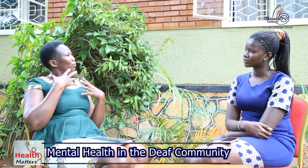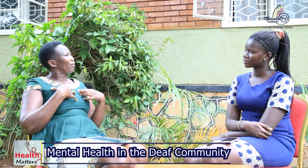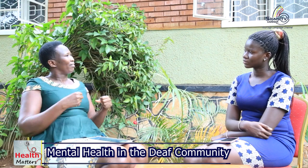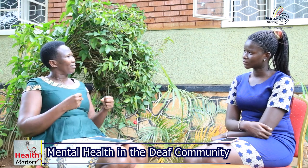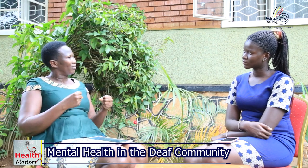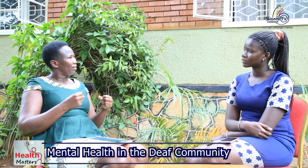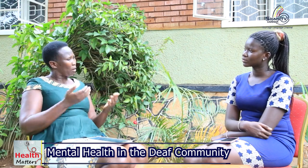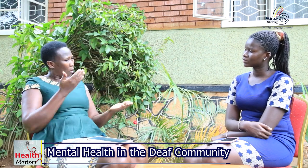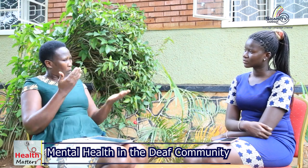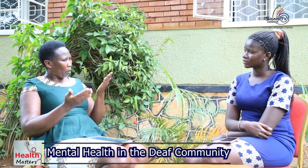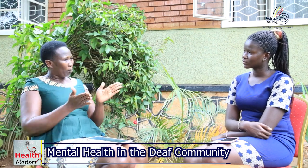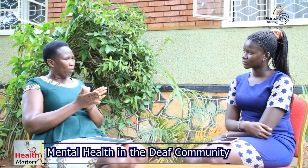mental health